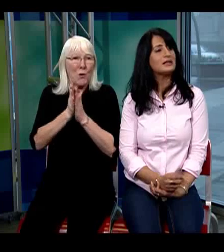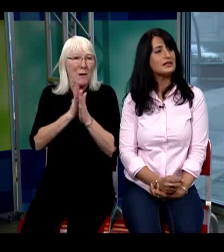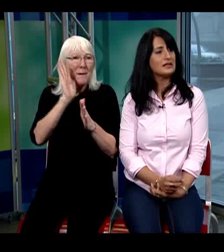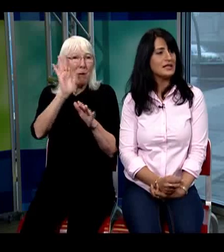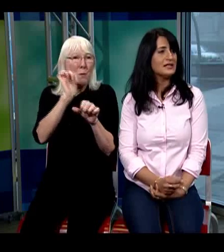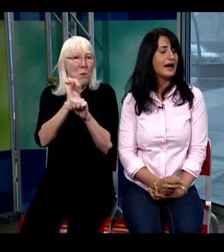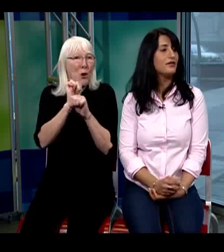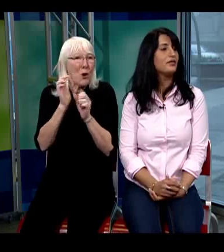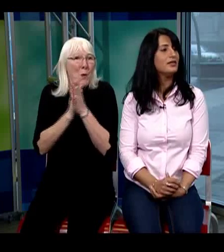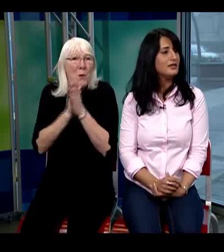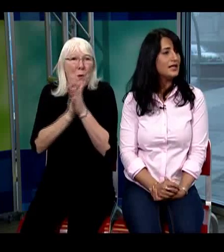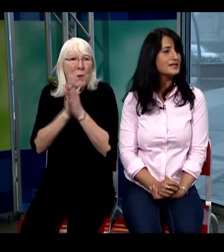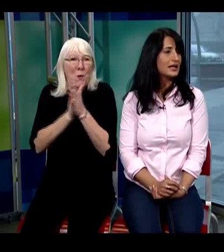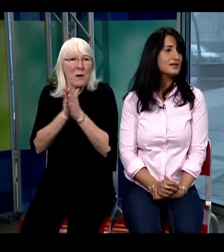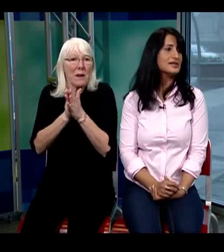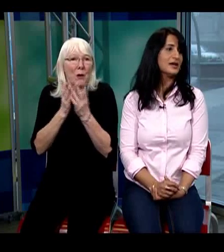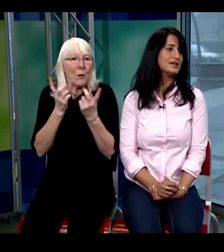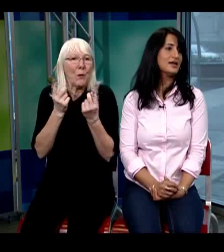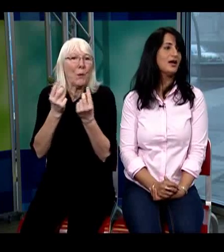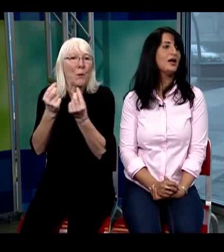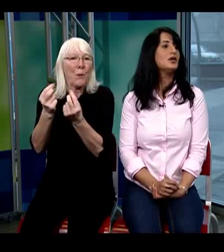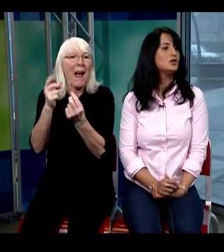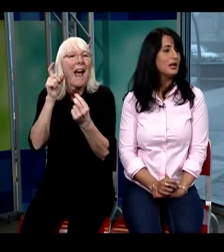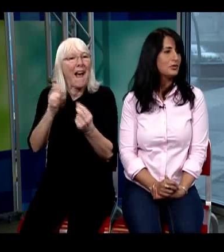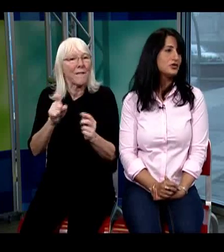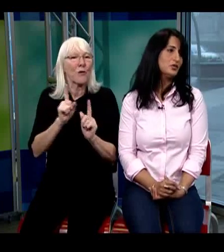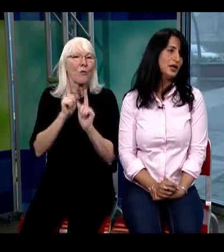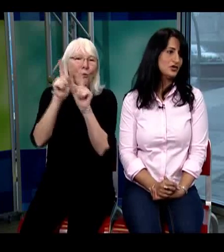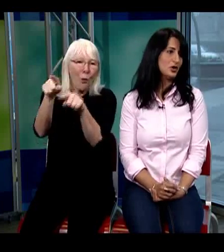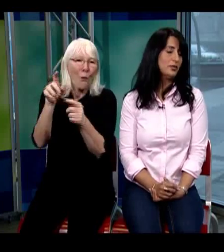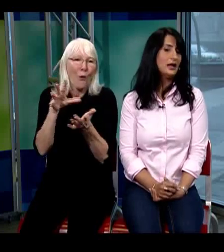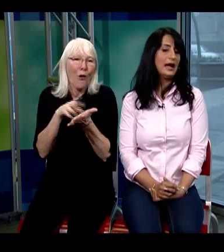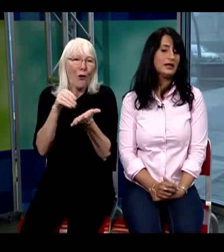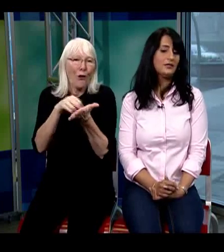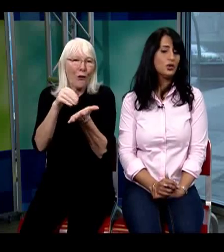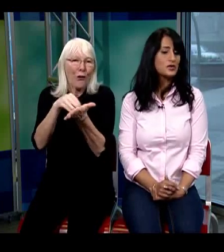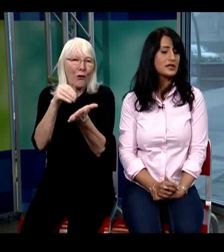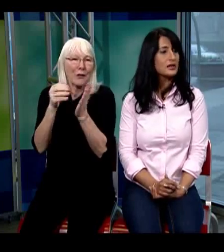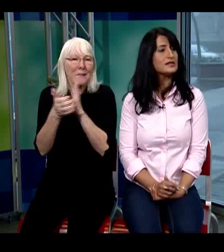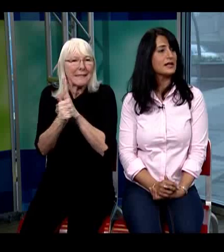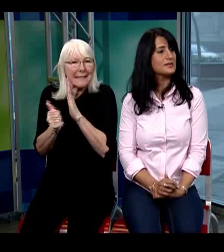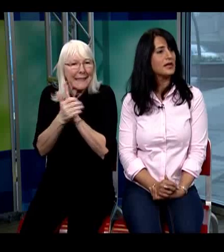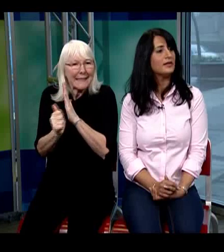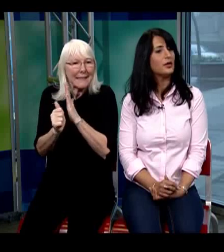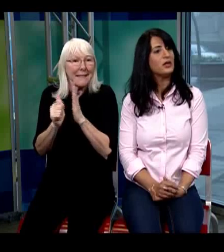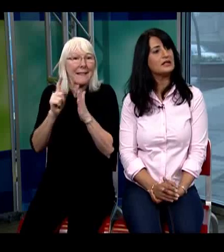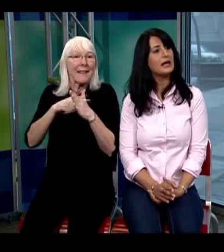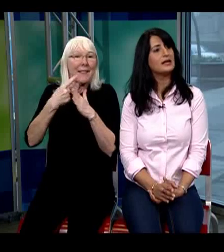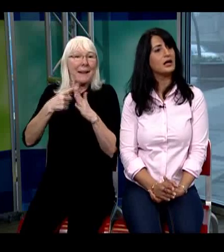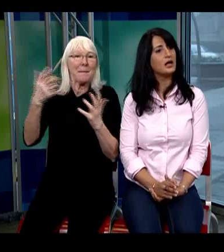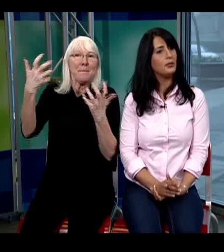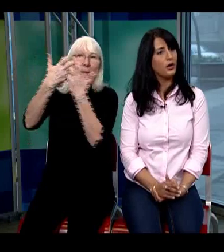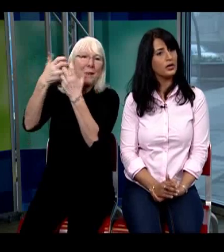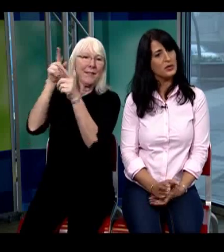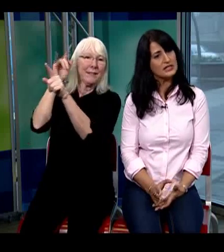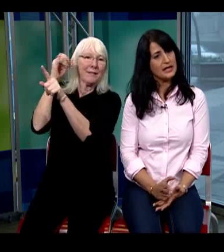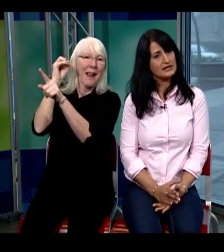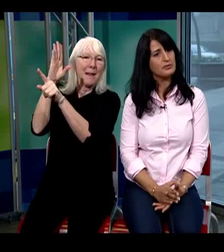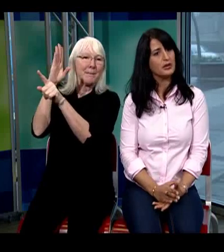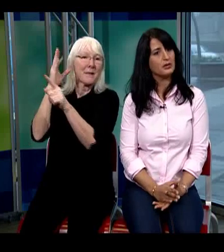does indeed have these skill sets to be able to do that job and if those skill sets mean that we take we take some bit